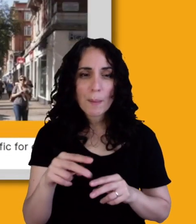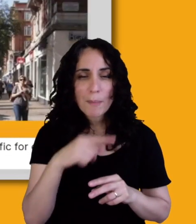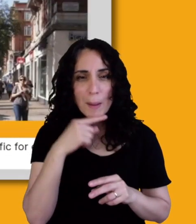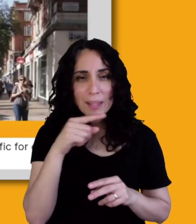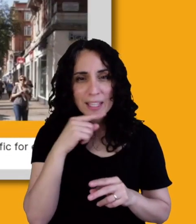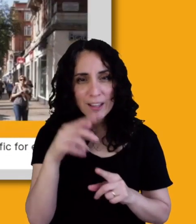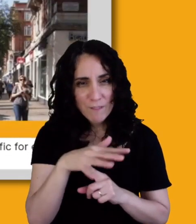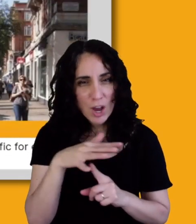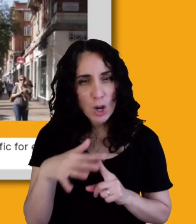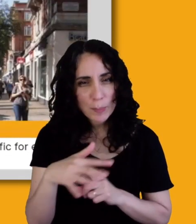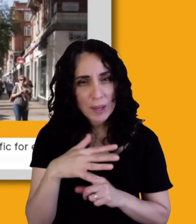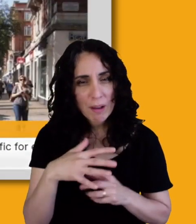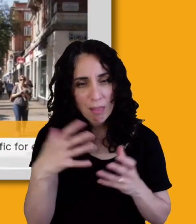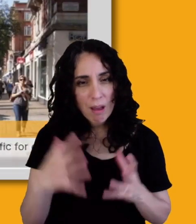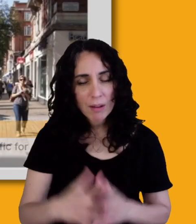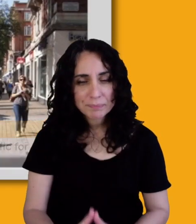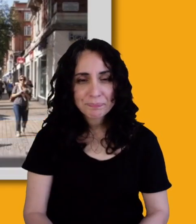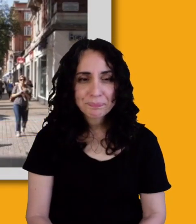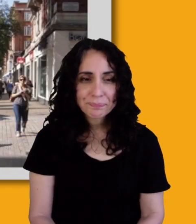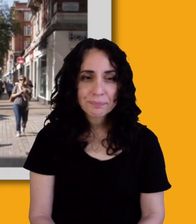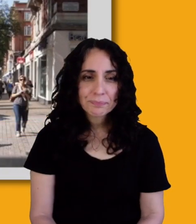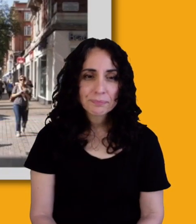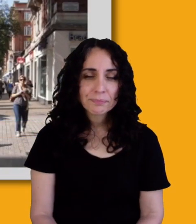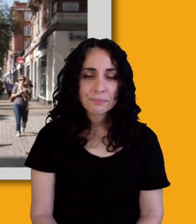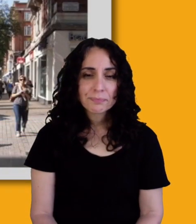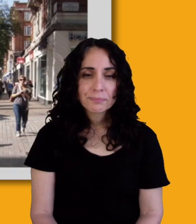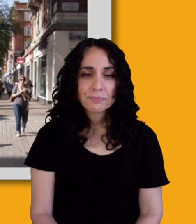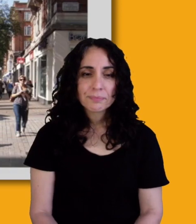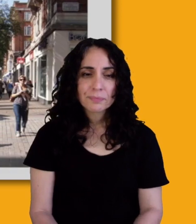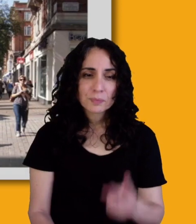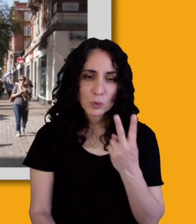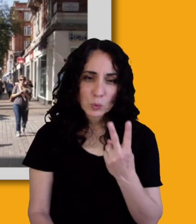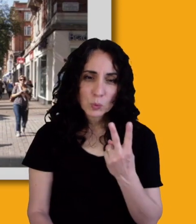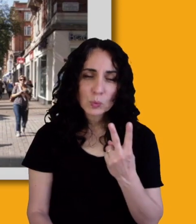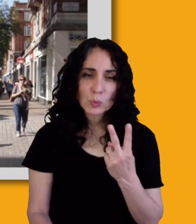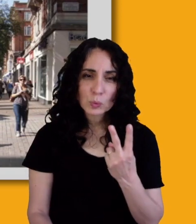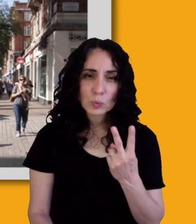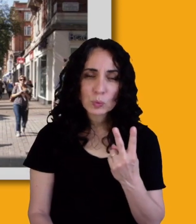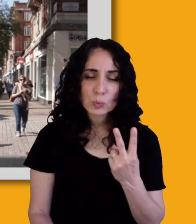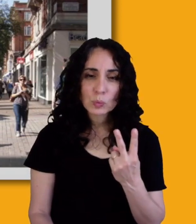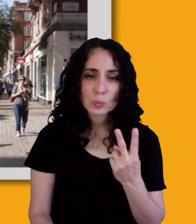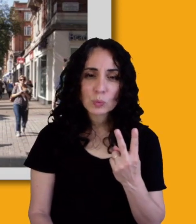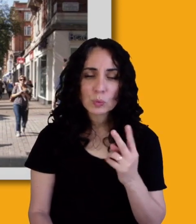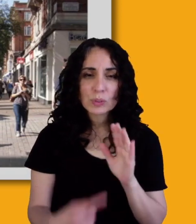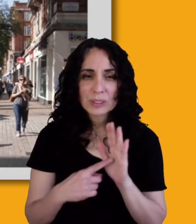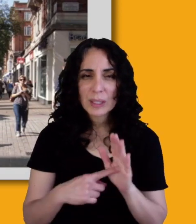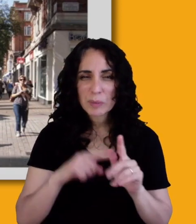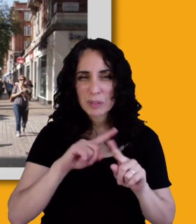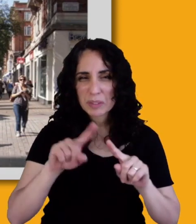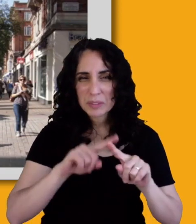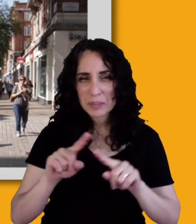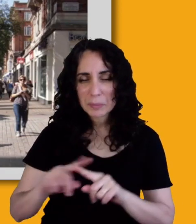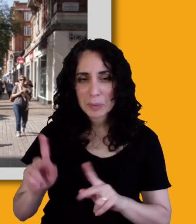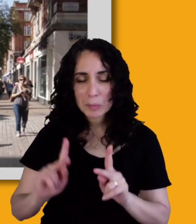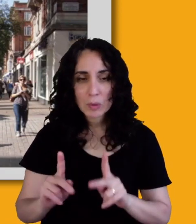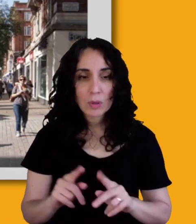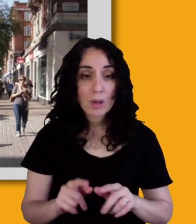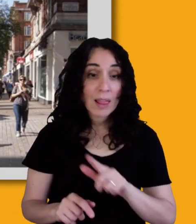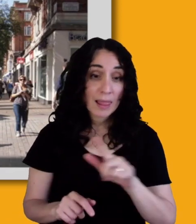Um, and these are two examples and just, you know, uh, or an array of people. The example on the left and the